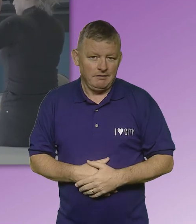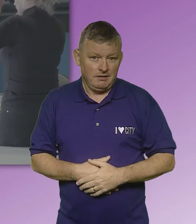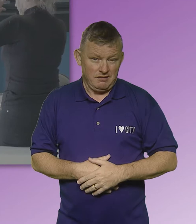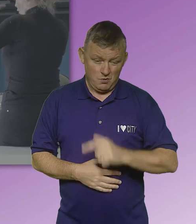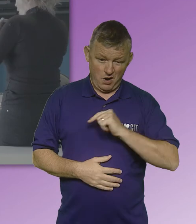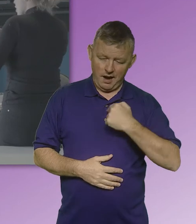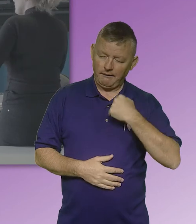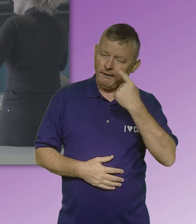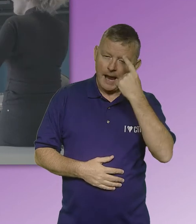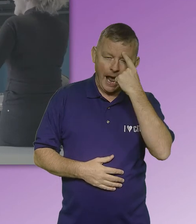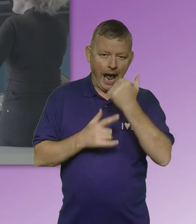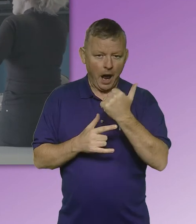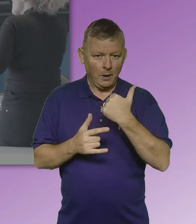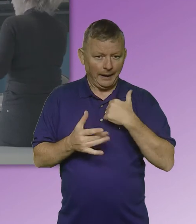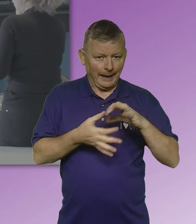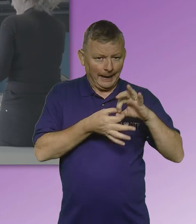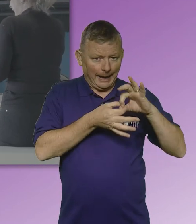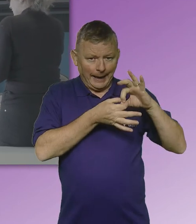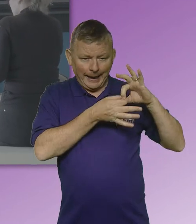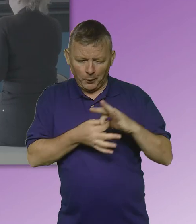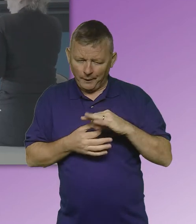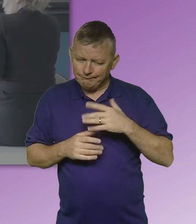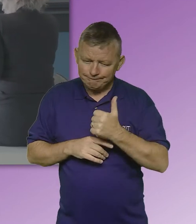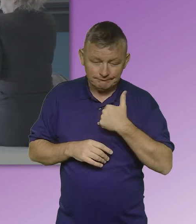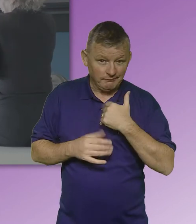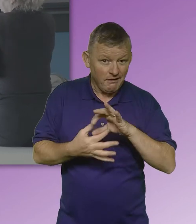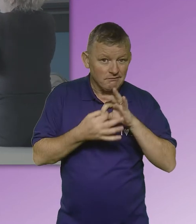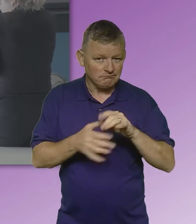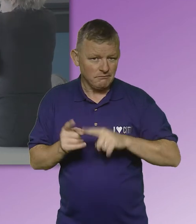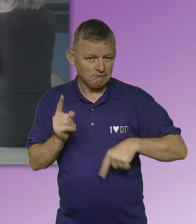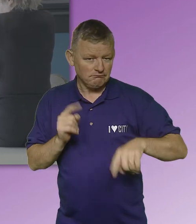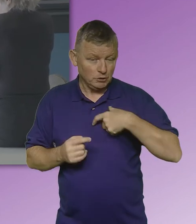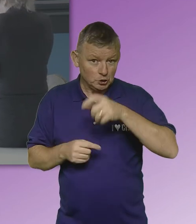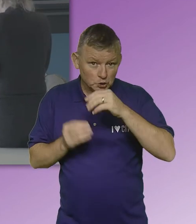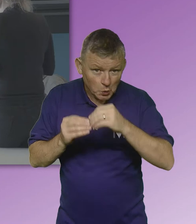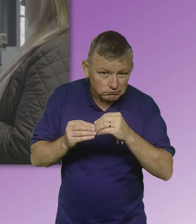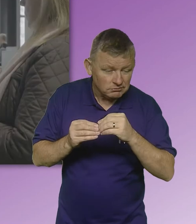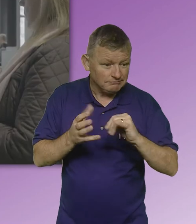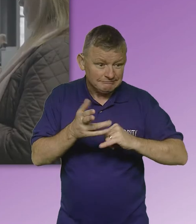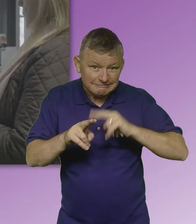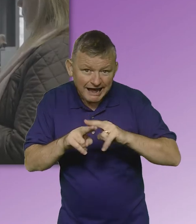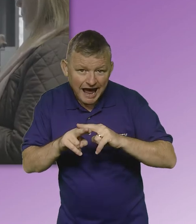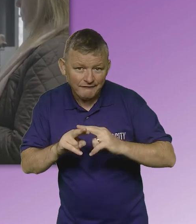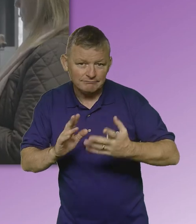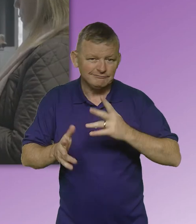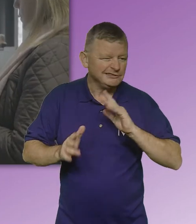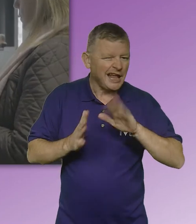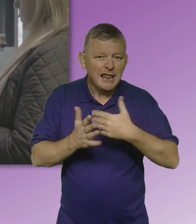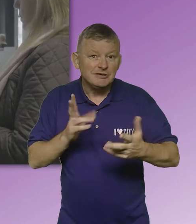We have collaborated with our students, staff, sign language interpreters and specialist organisations such as